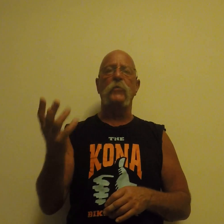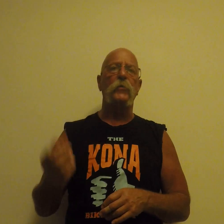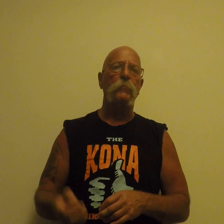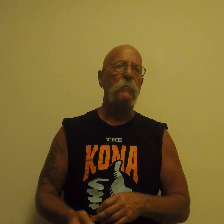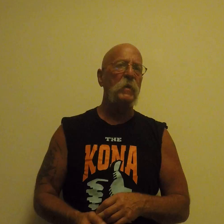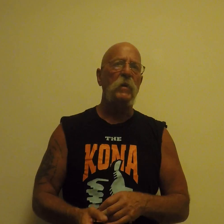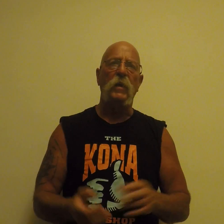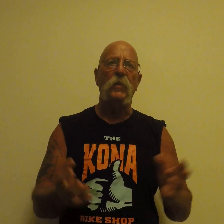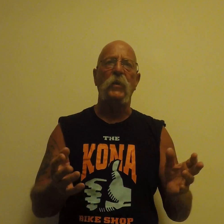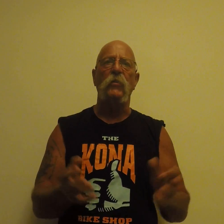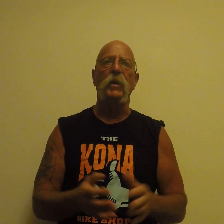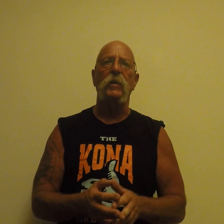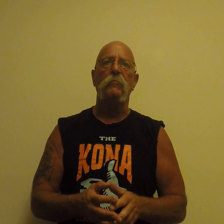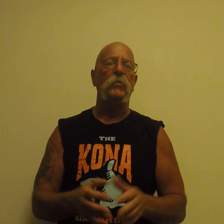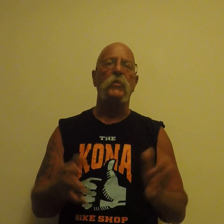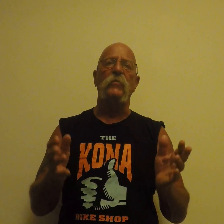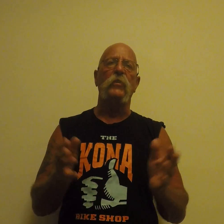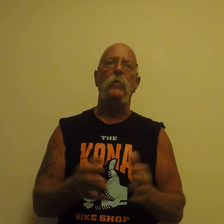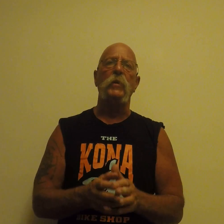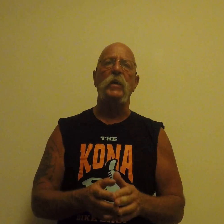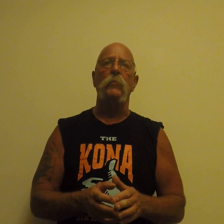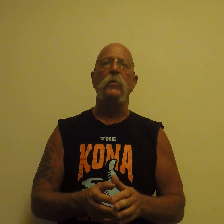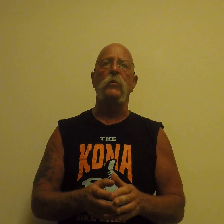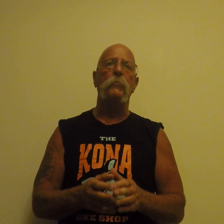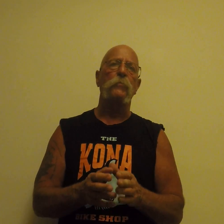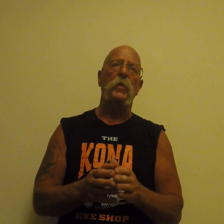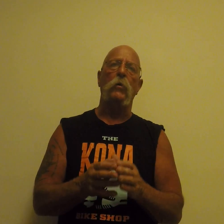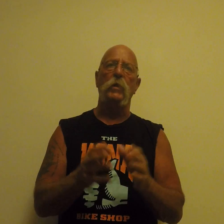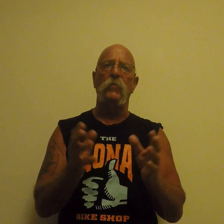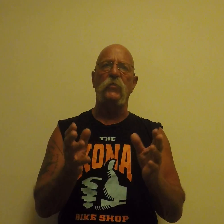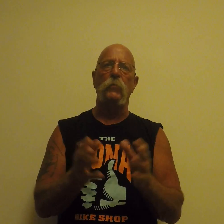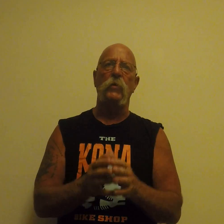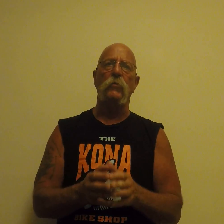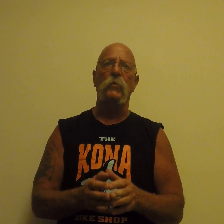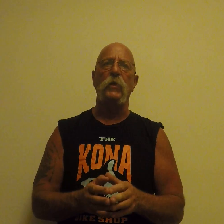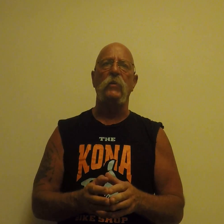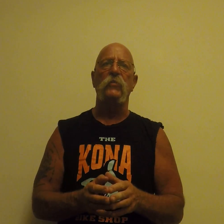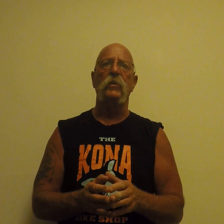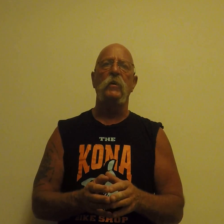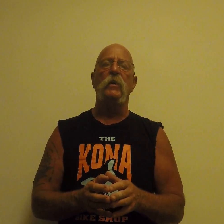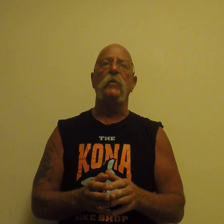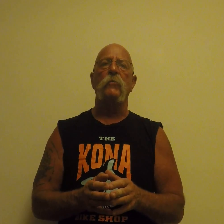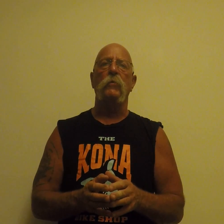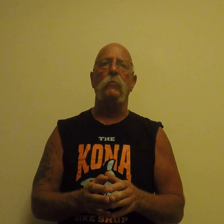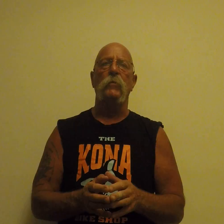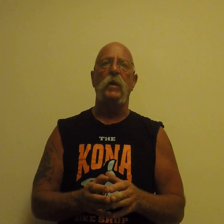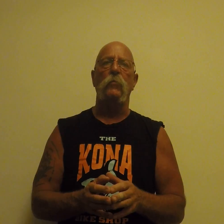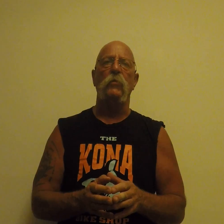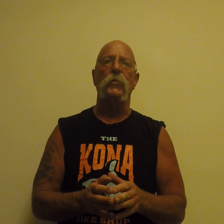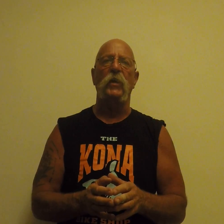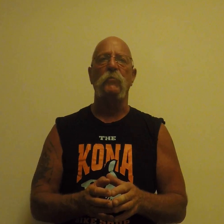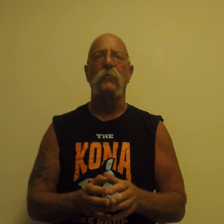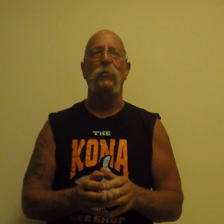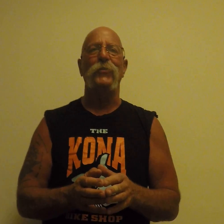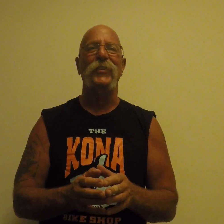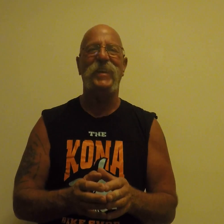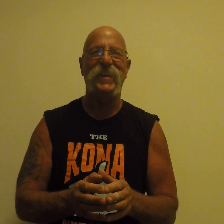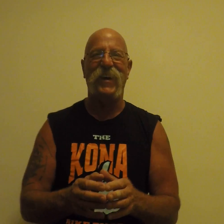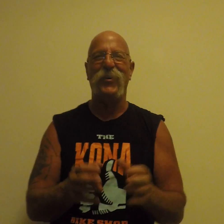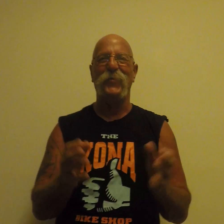Kern. Anything you like, just leave a comment down below. I'll leave you some other things down below. Thanks my friends. I hope